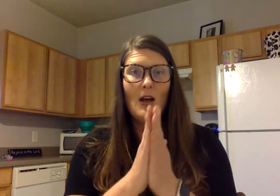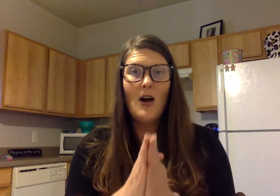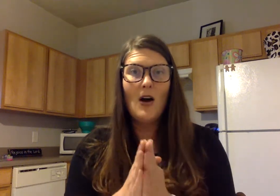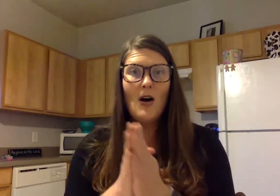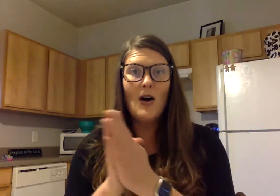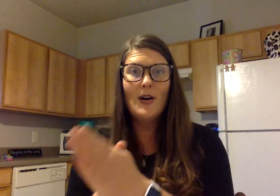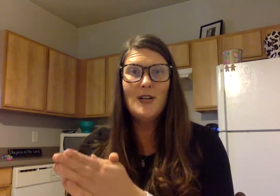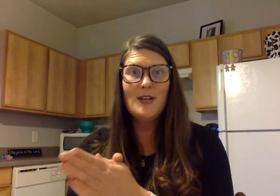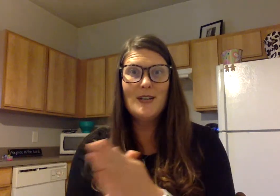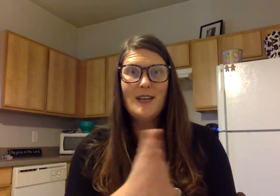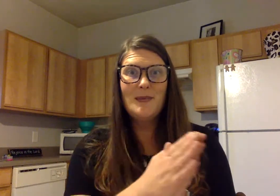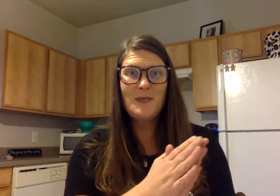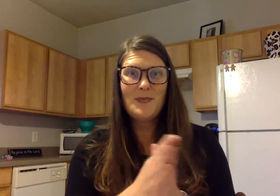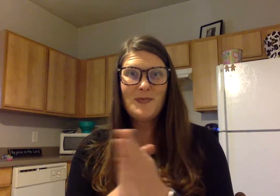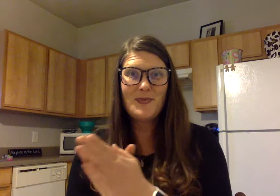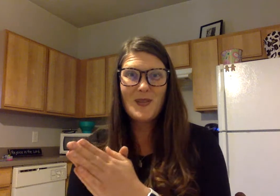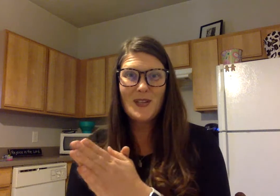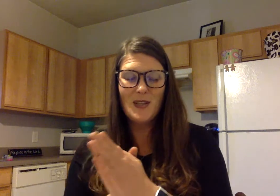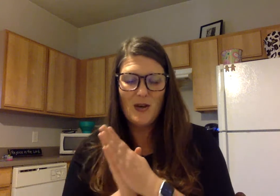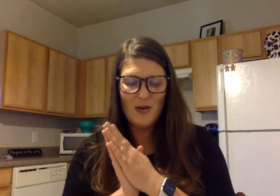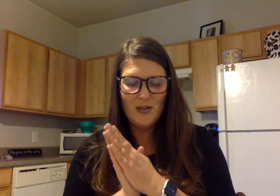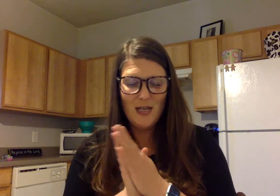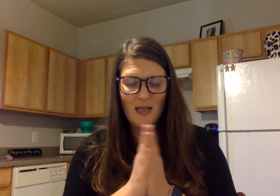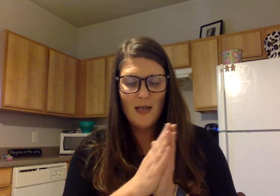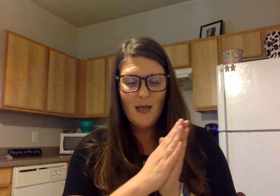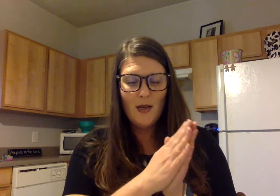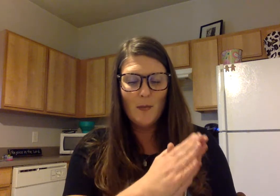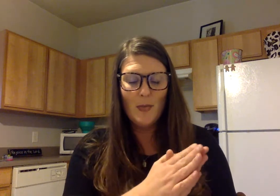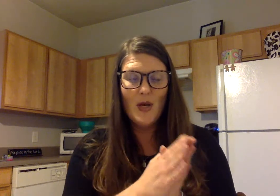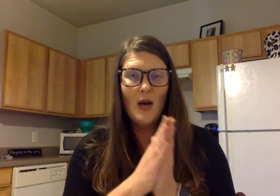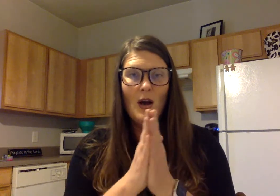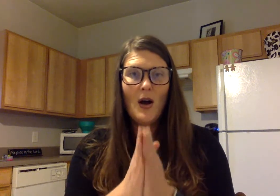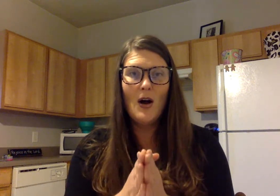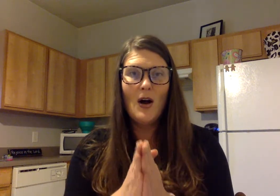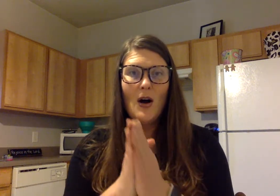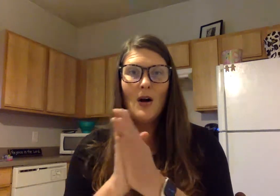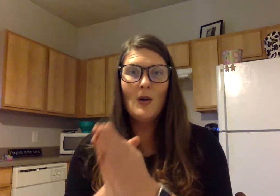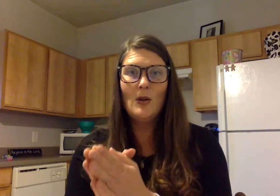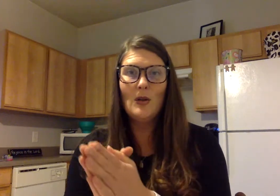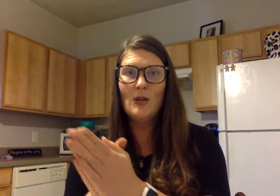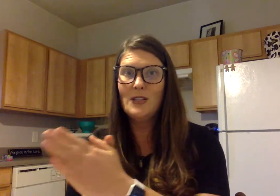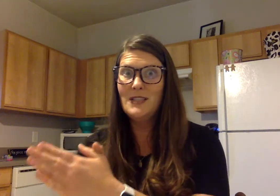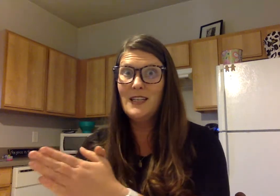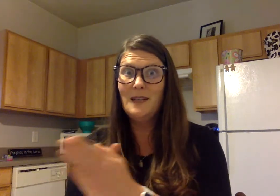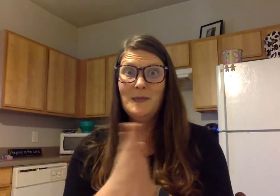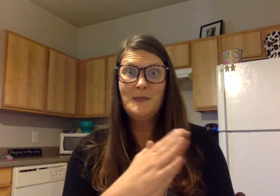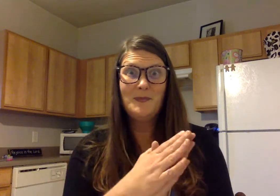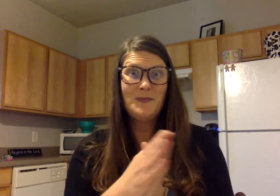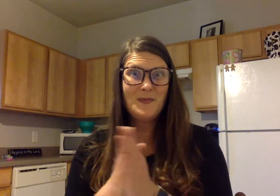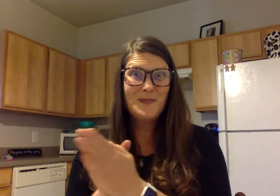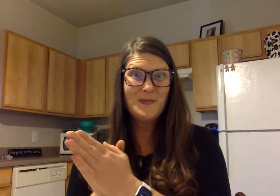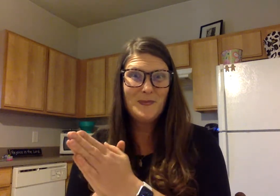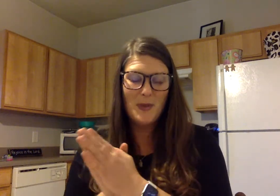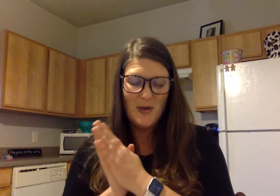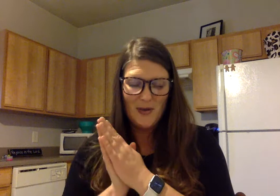oh nein long ive oh bald